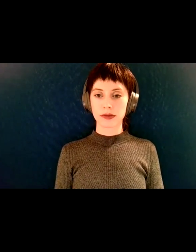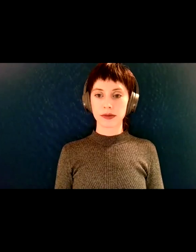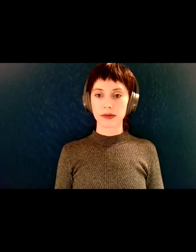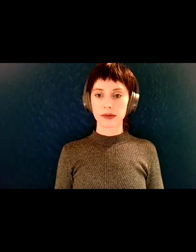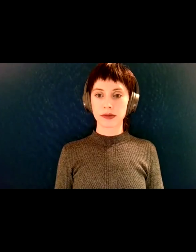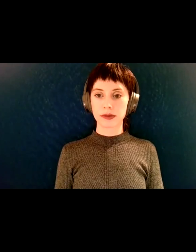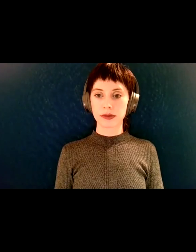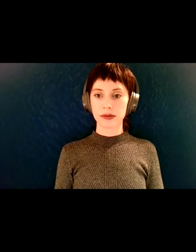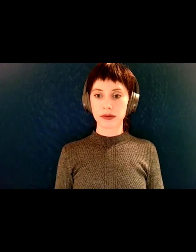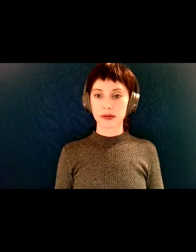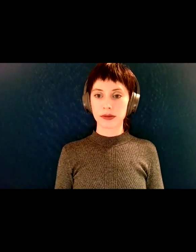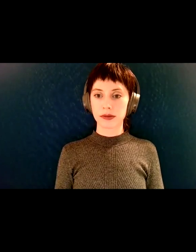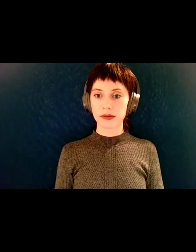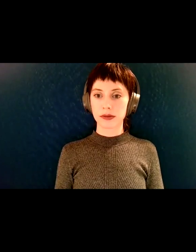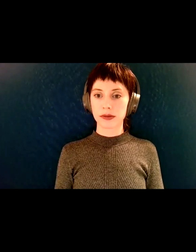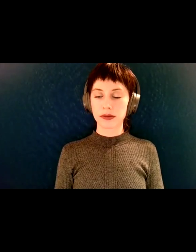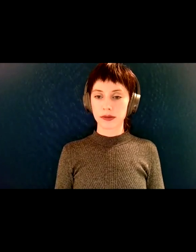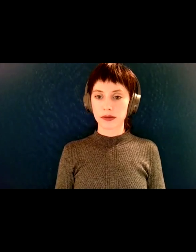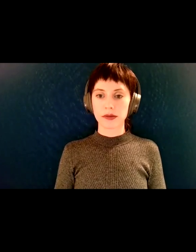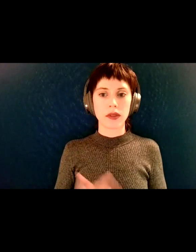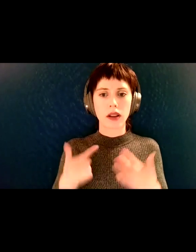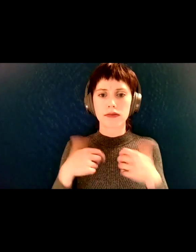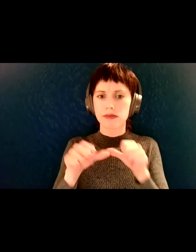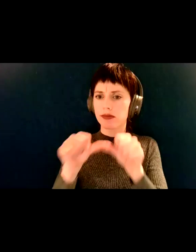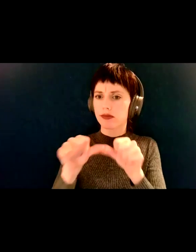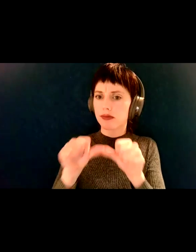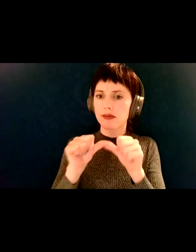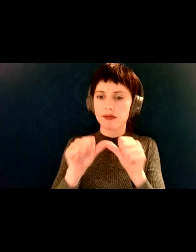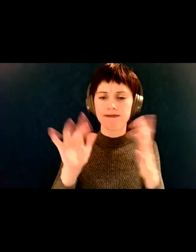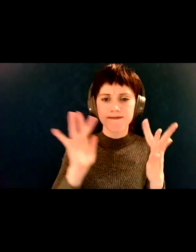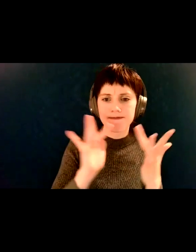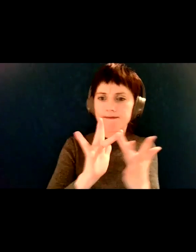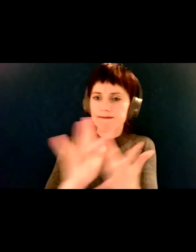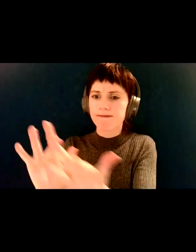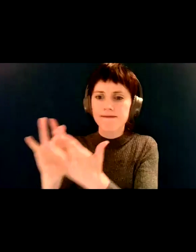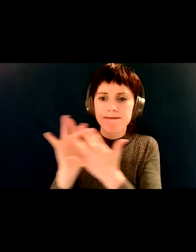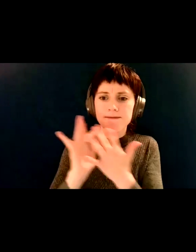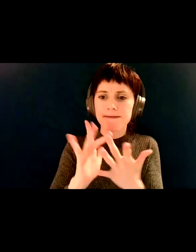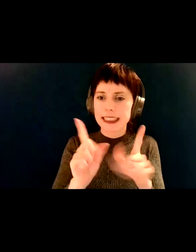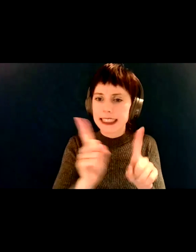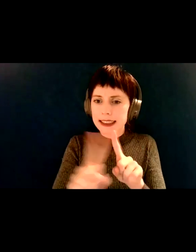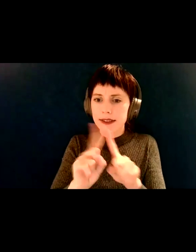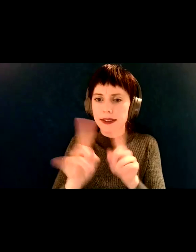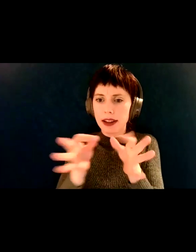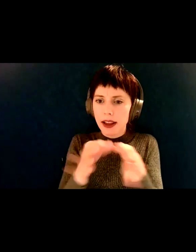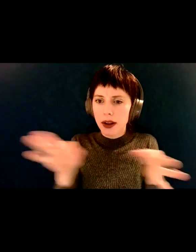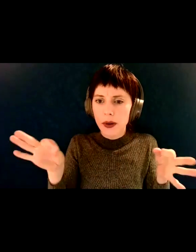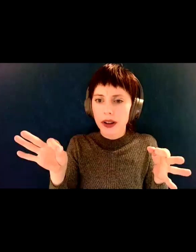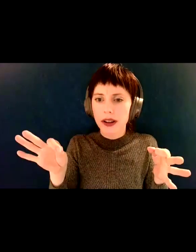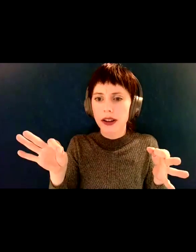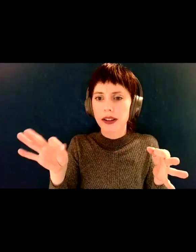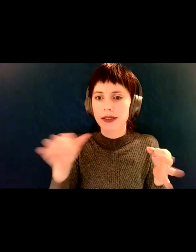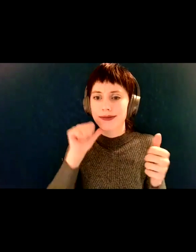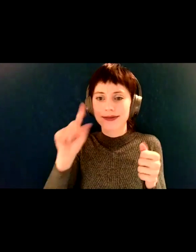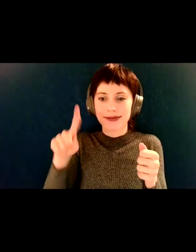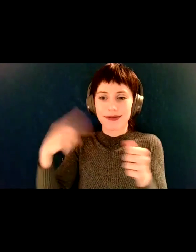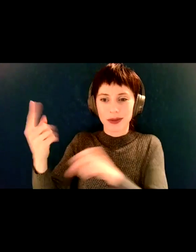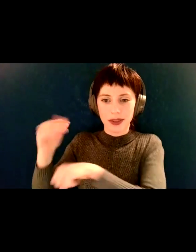languages other than English. We want to keep doing more outreach in languages other than, like, English. And focus